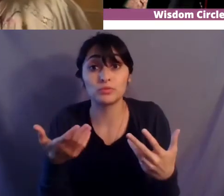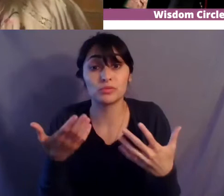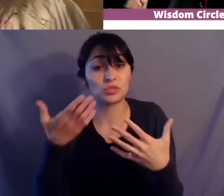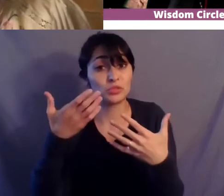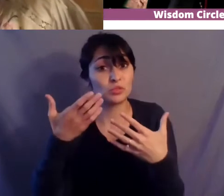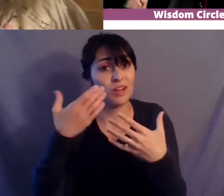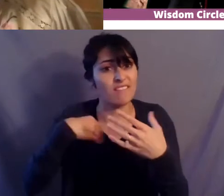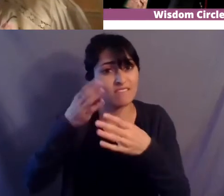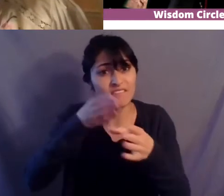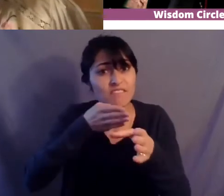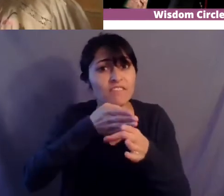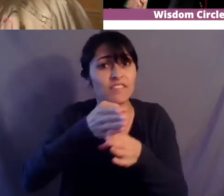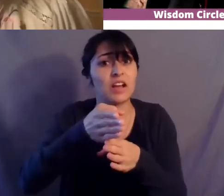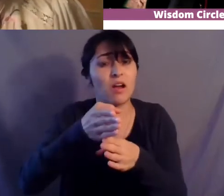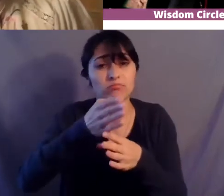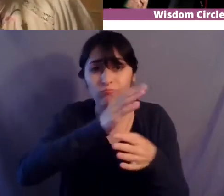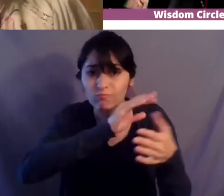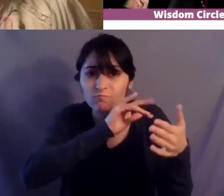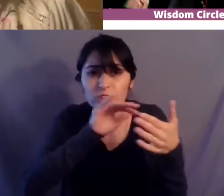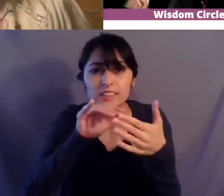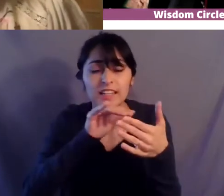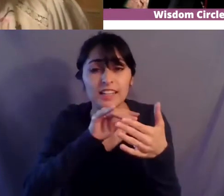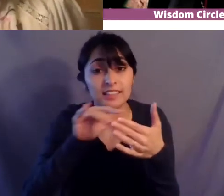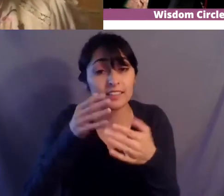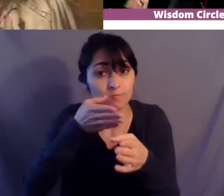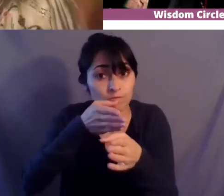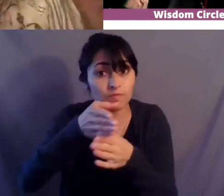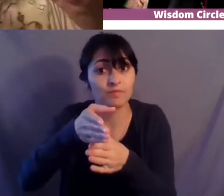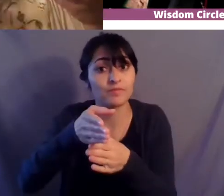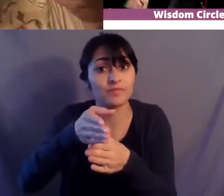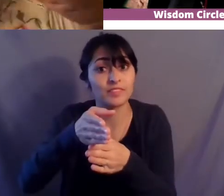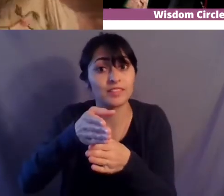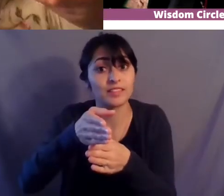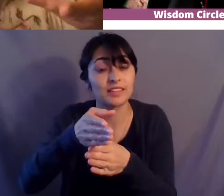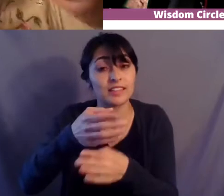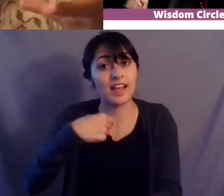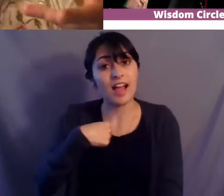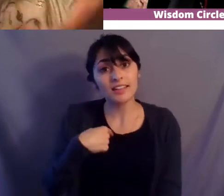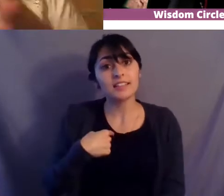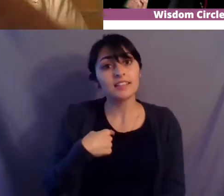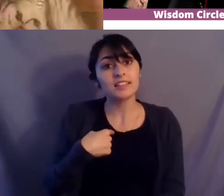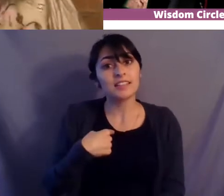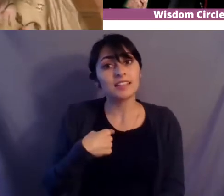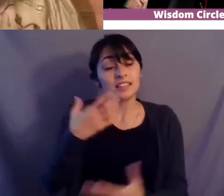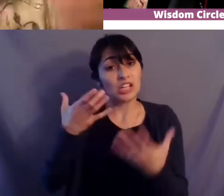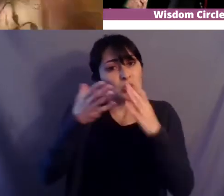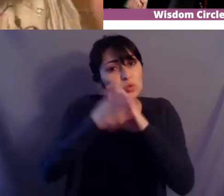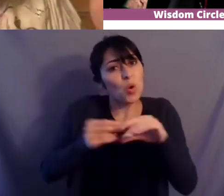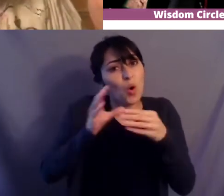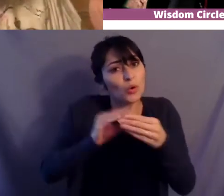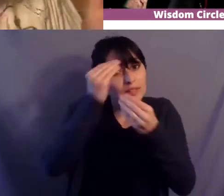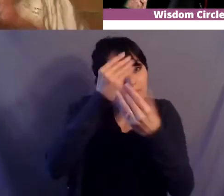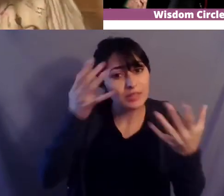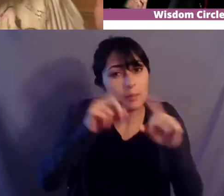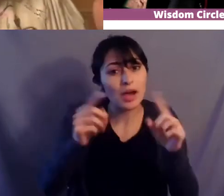that i could not be the person that you know tells tells a story but opens the the